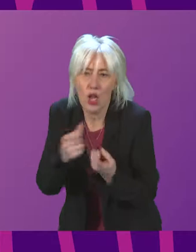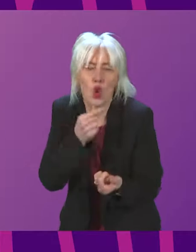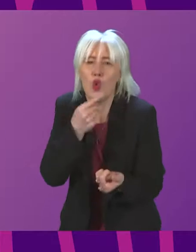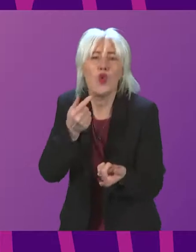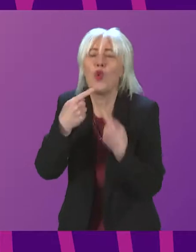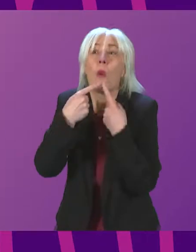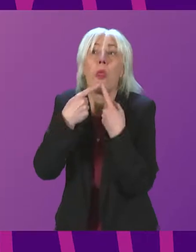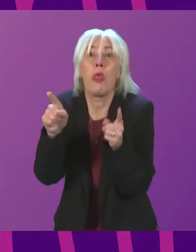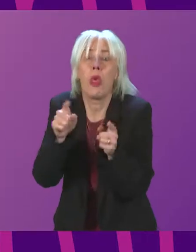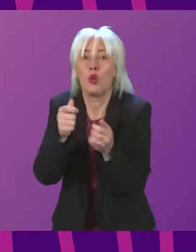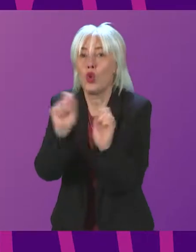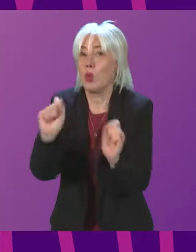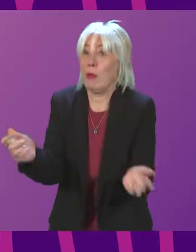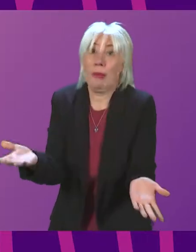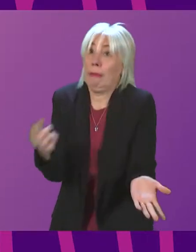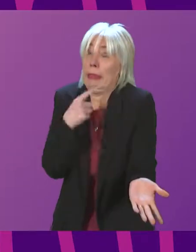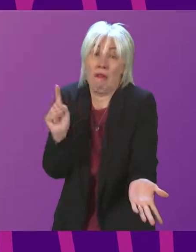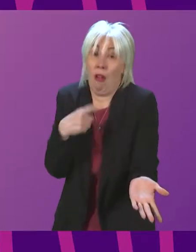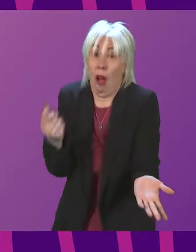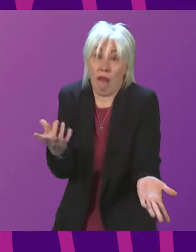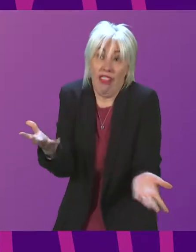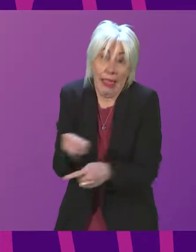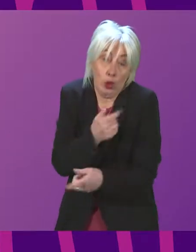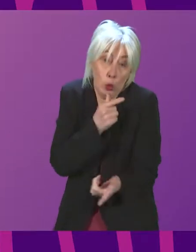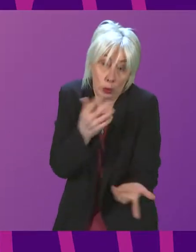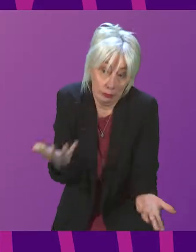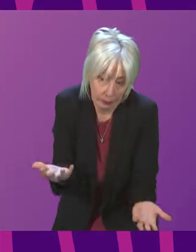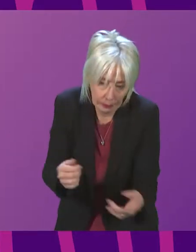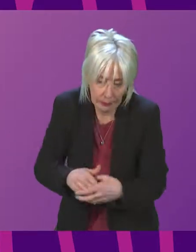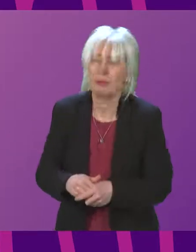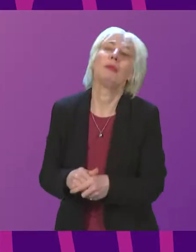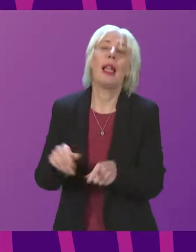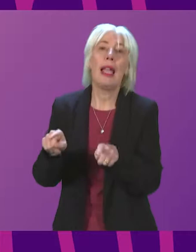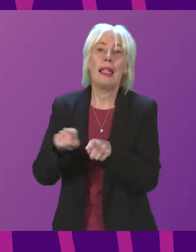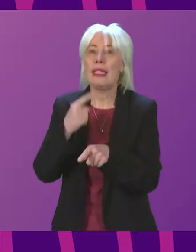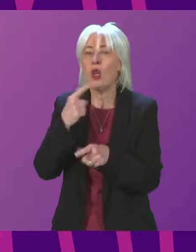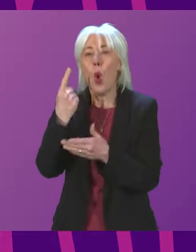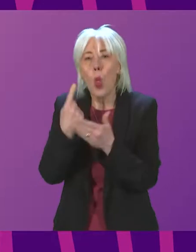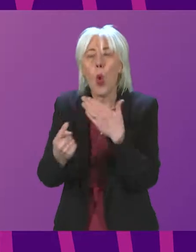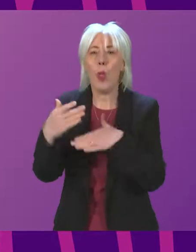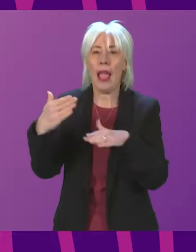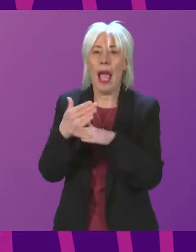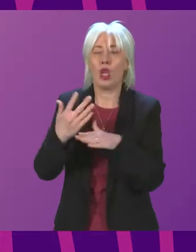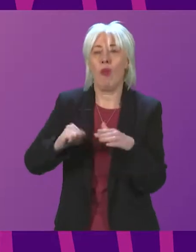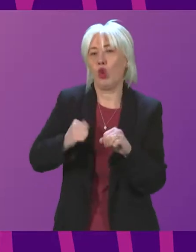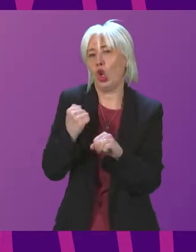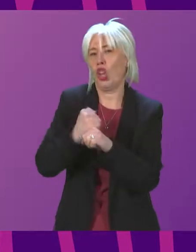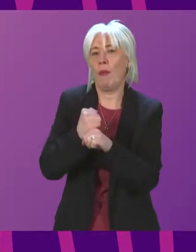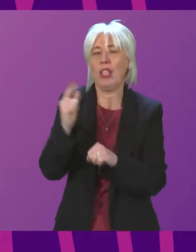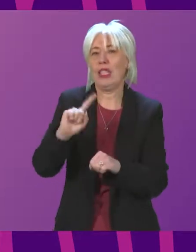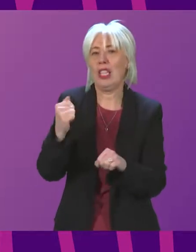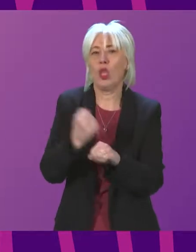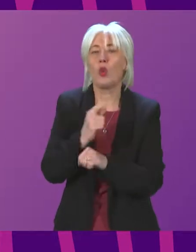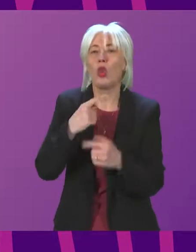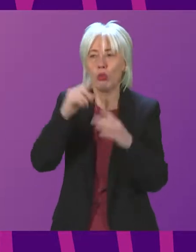It further revealed that the only action taken by the Scottish Government has been to